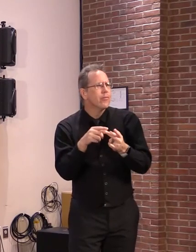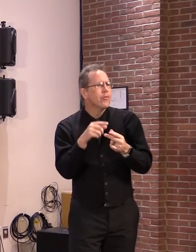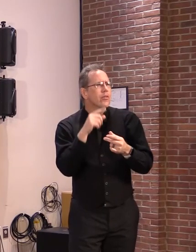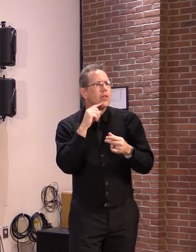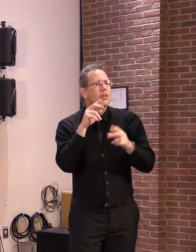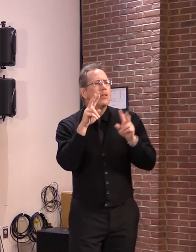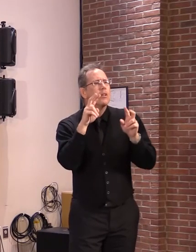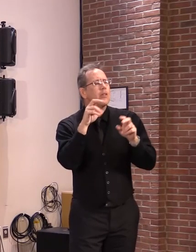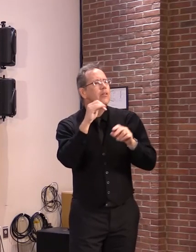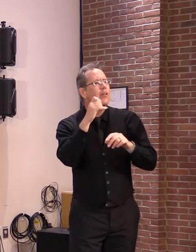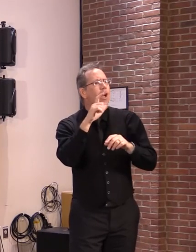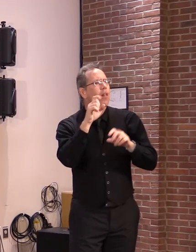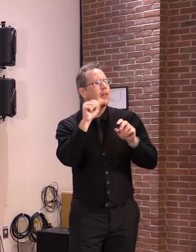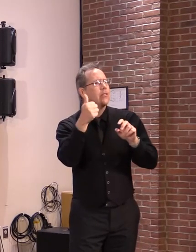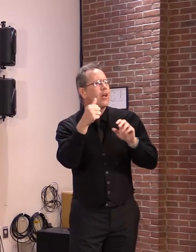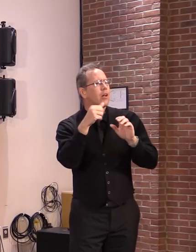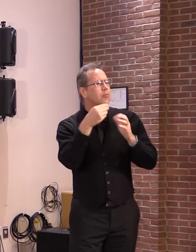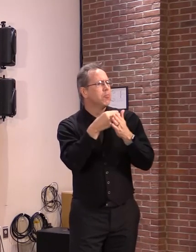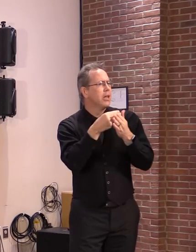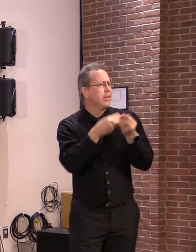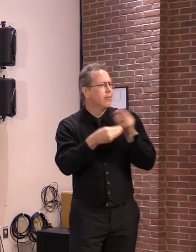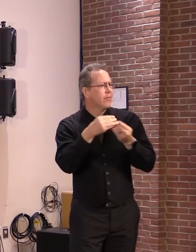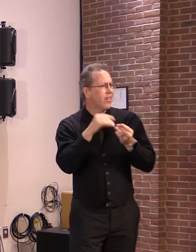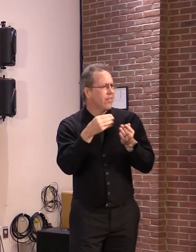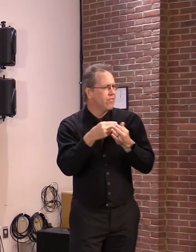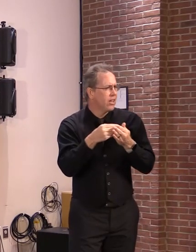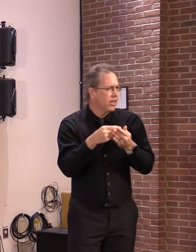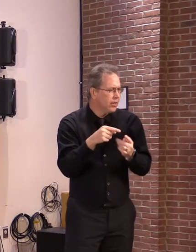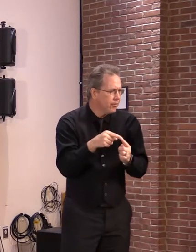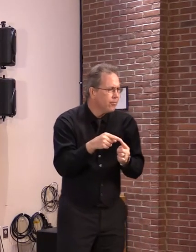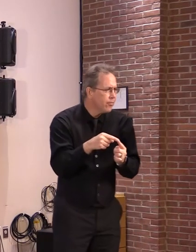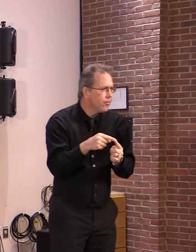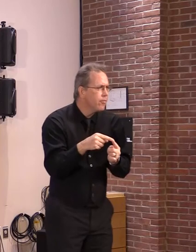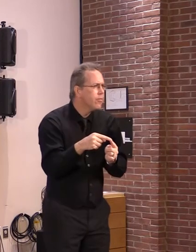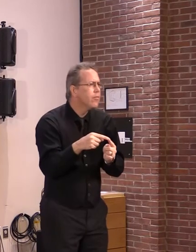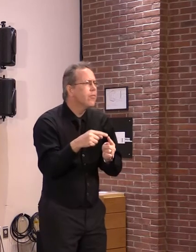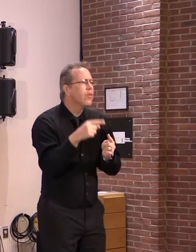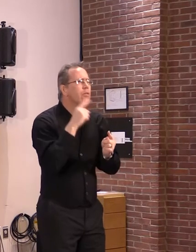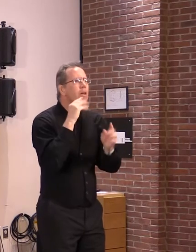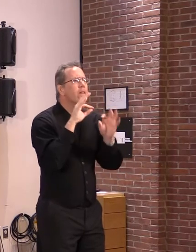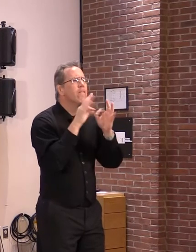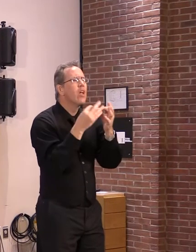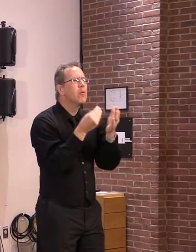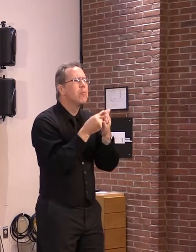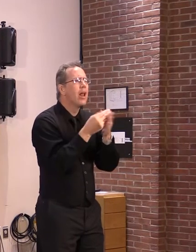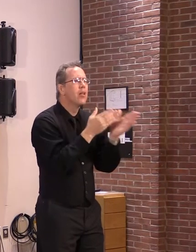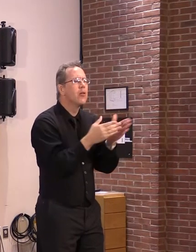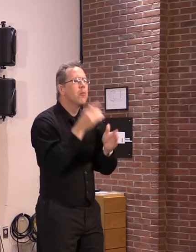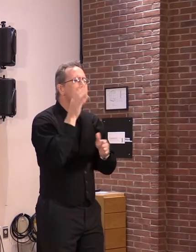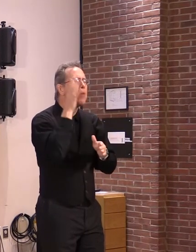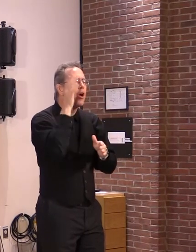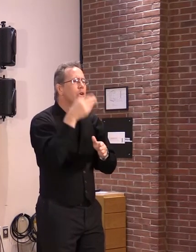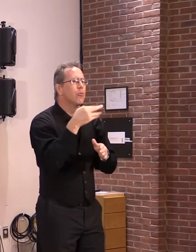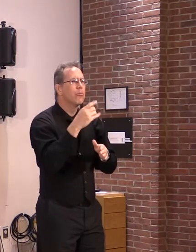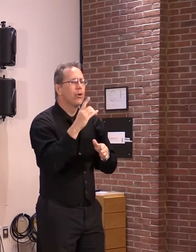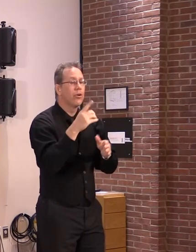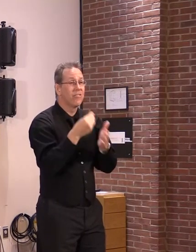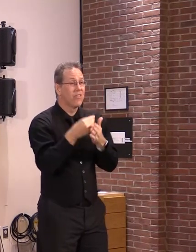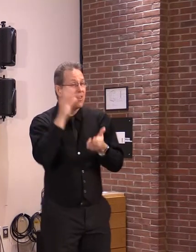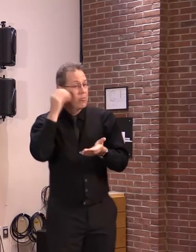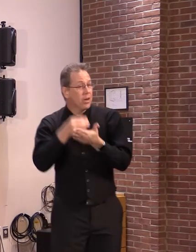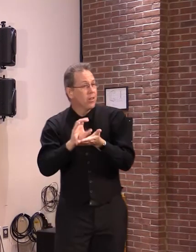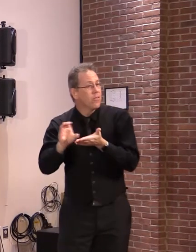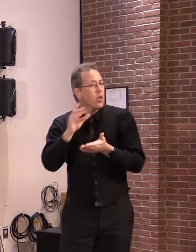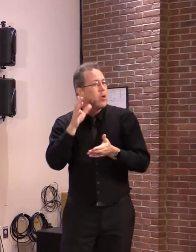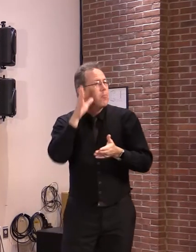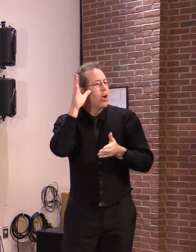last year's budget, I believe the year before, for family planning, for Planned Parenthood, because the federal money